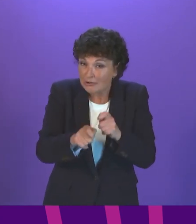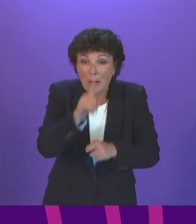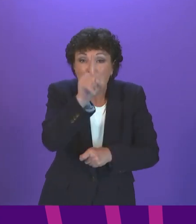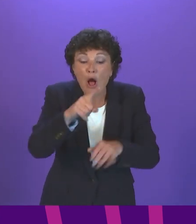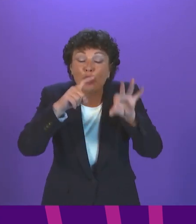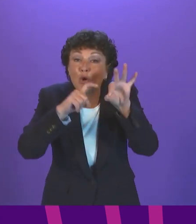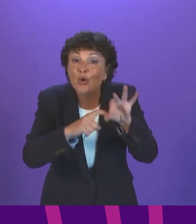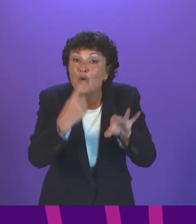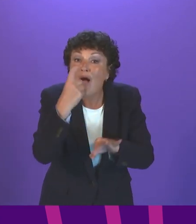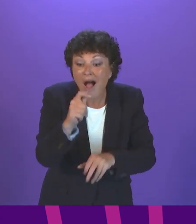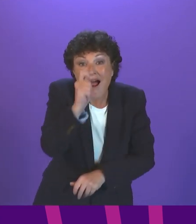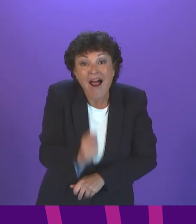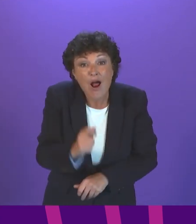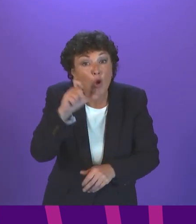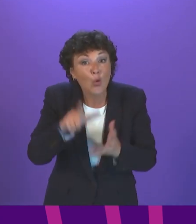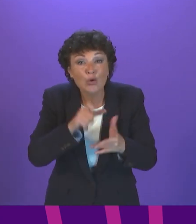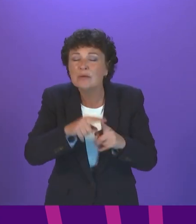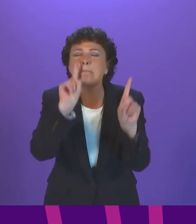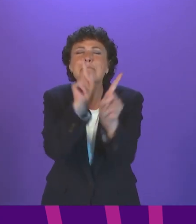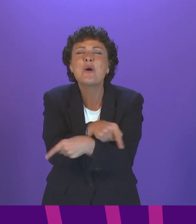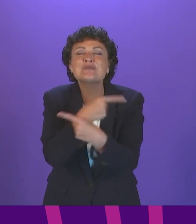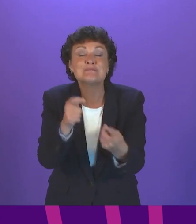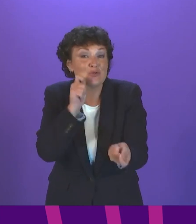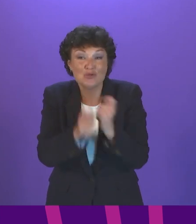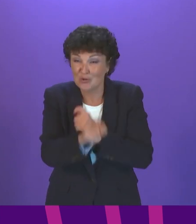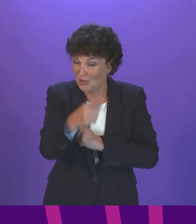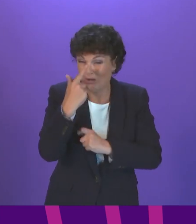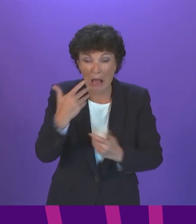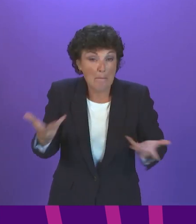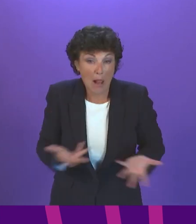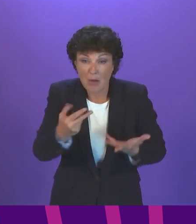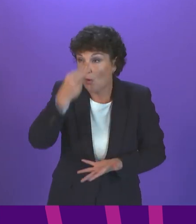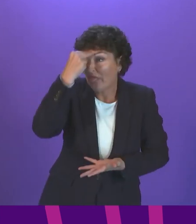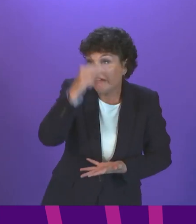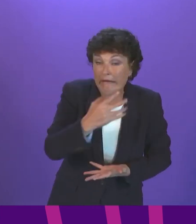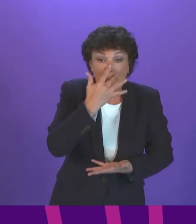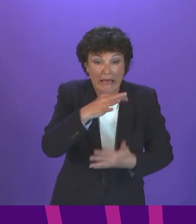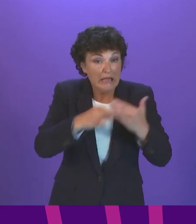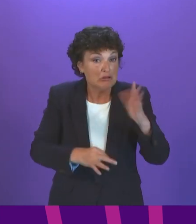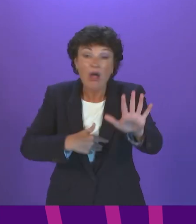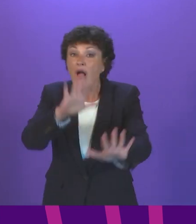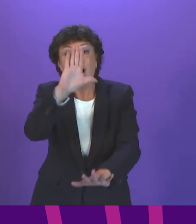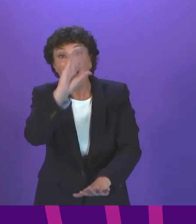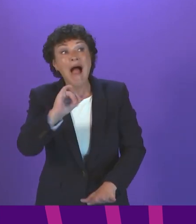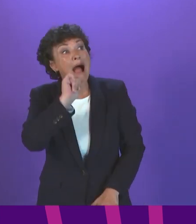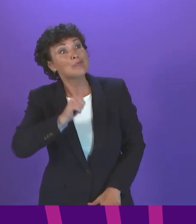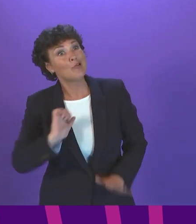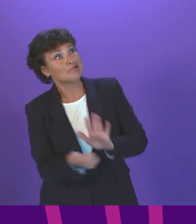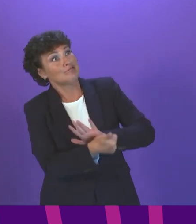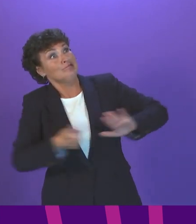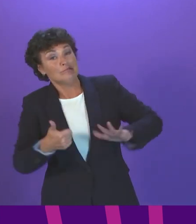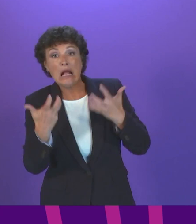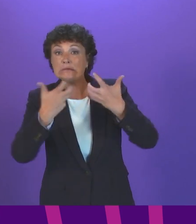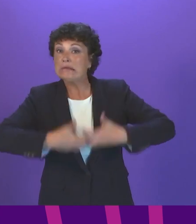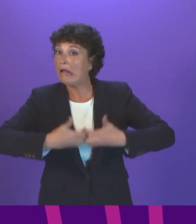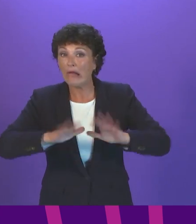QR code. You can't change the QR code. So I don't pretend to be a technical expert on all of this but we set